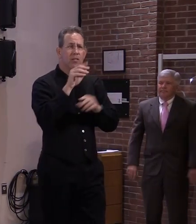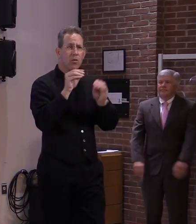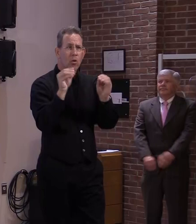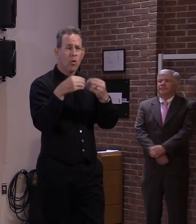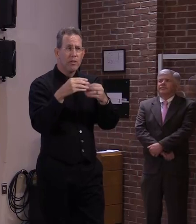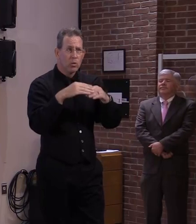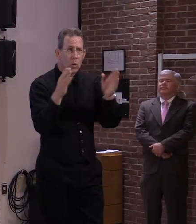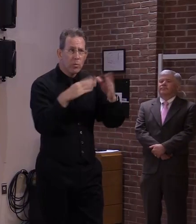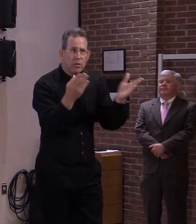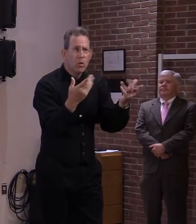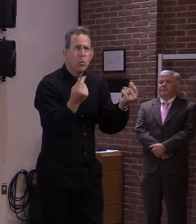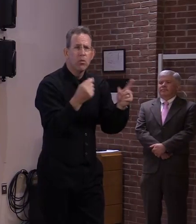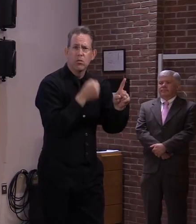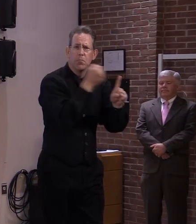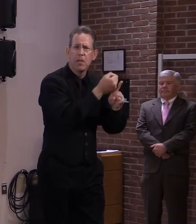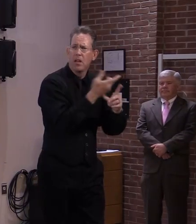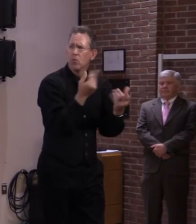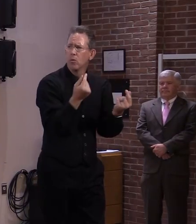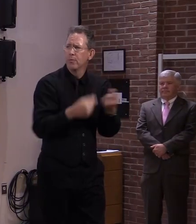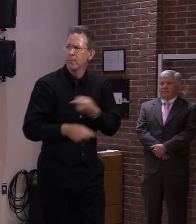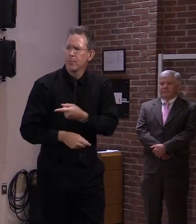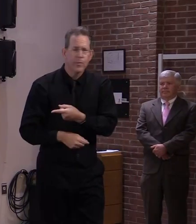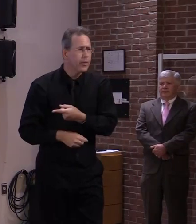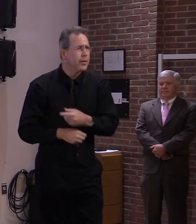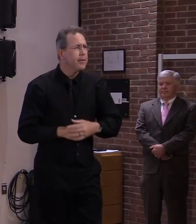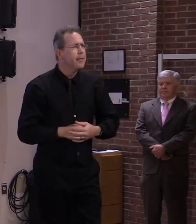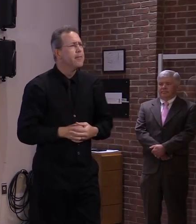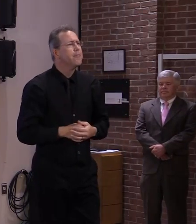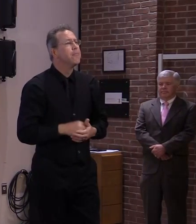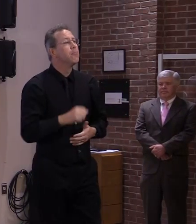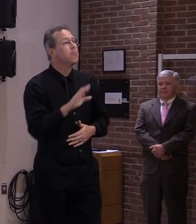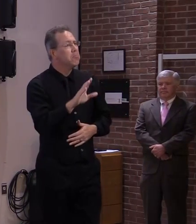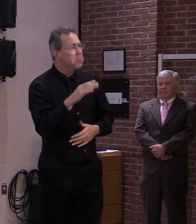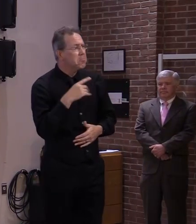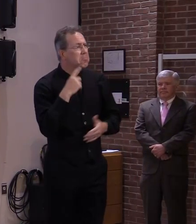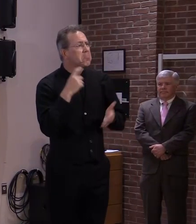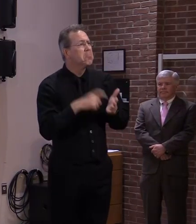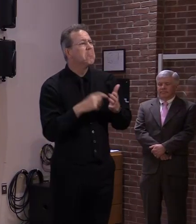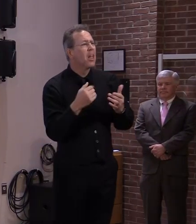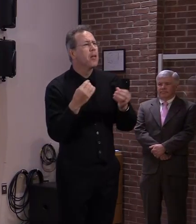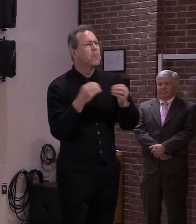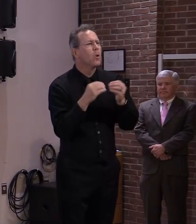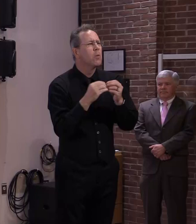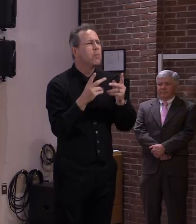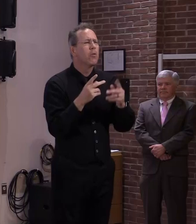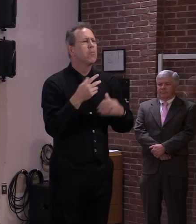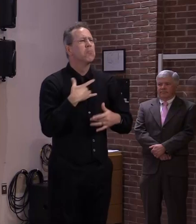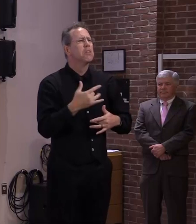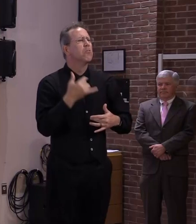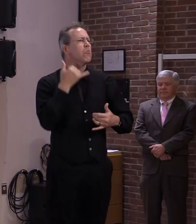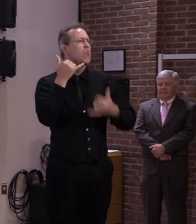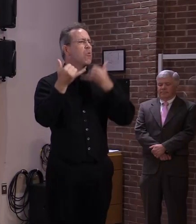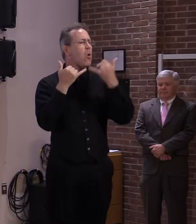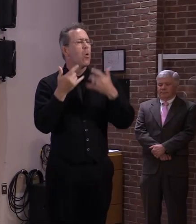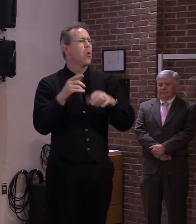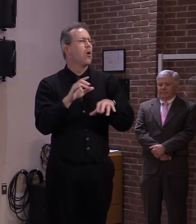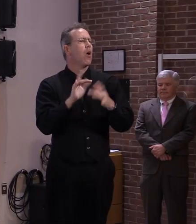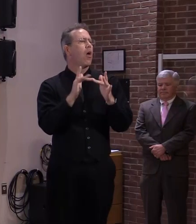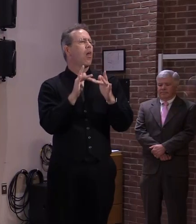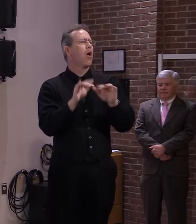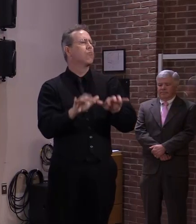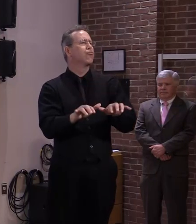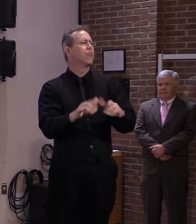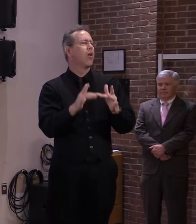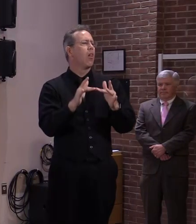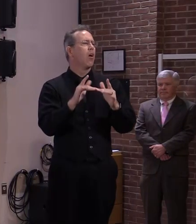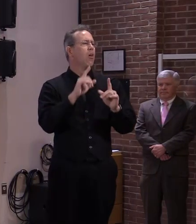there are a number of people that are using online services more doing it by mail and i expect that will